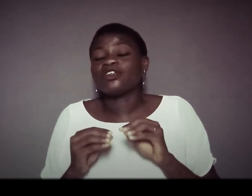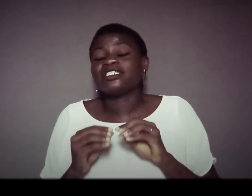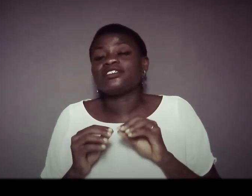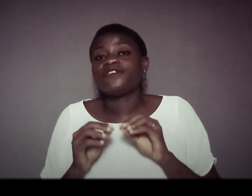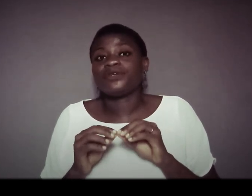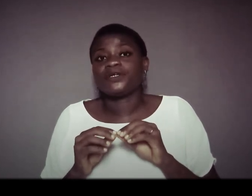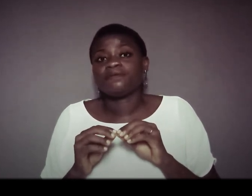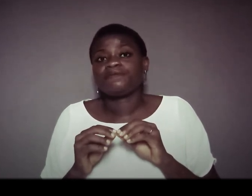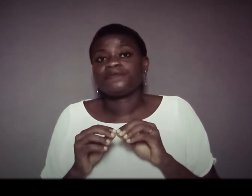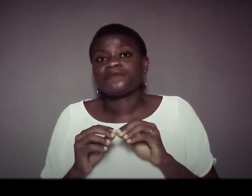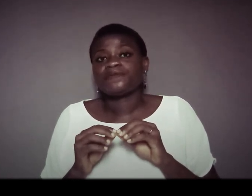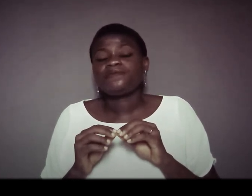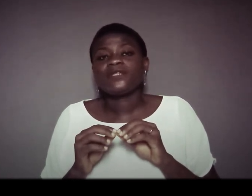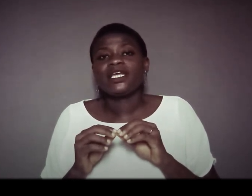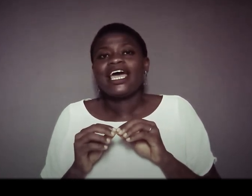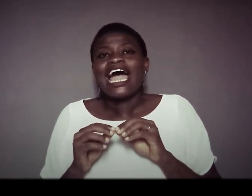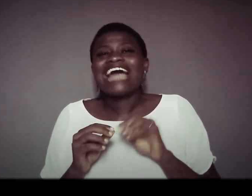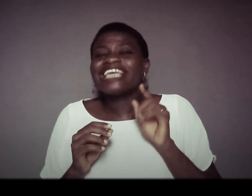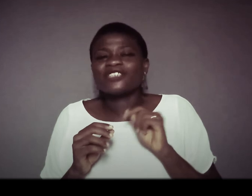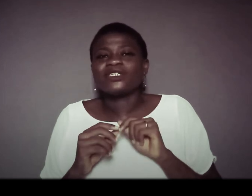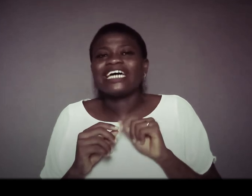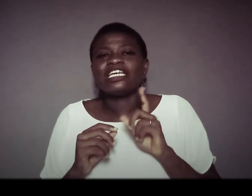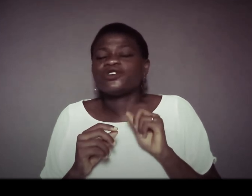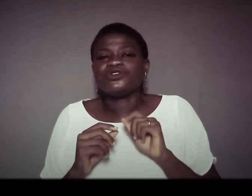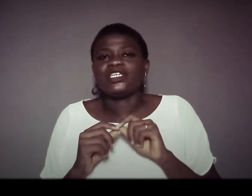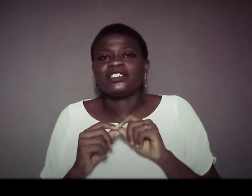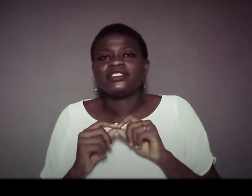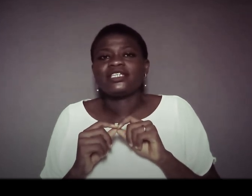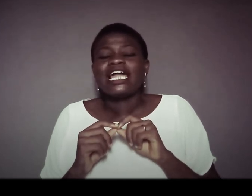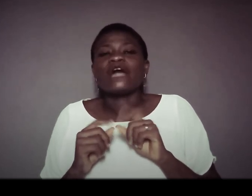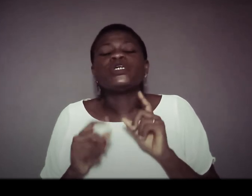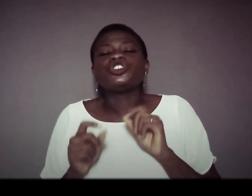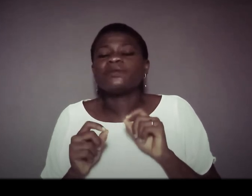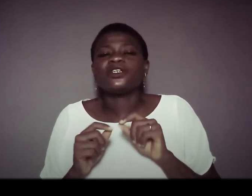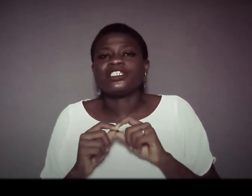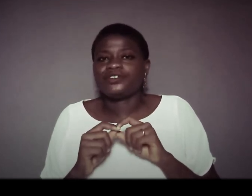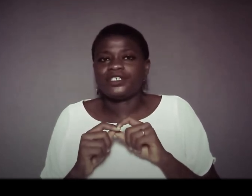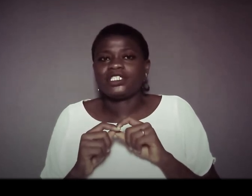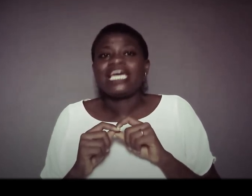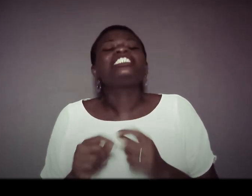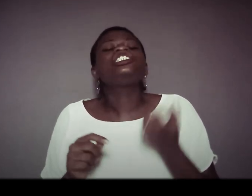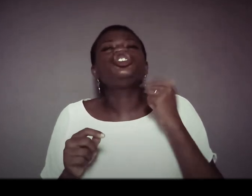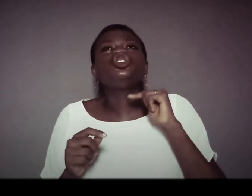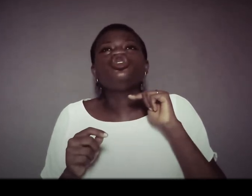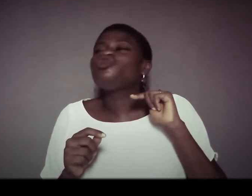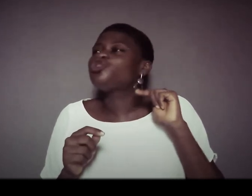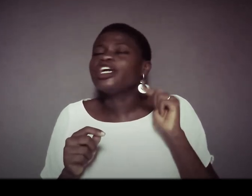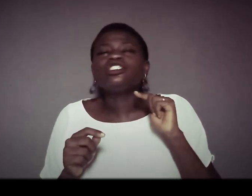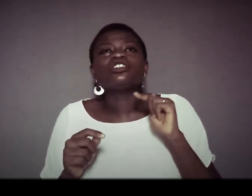concerned fabric and guess what that date was raining like we shocked under the rain she joined us